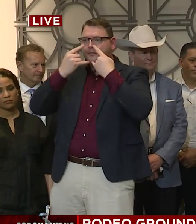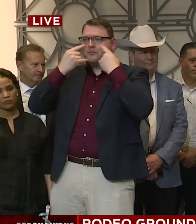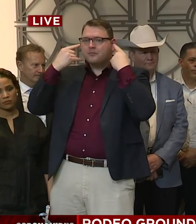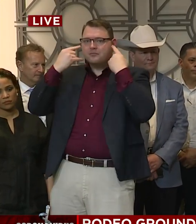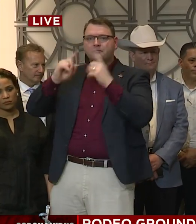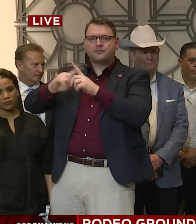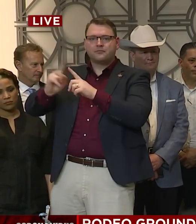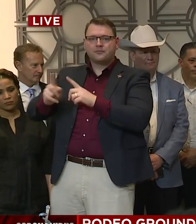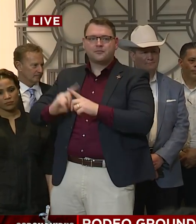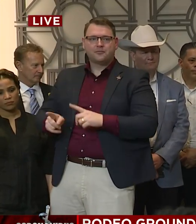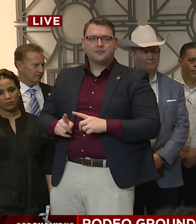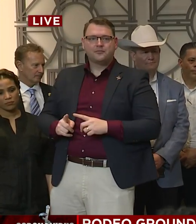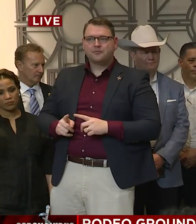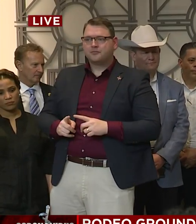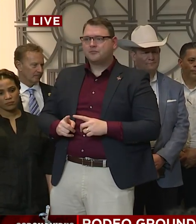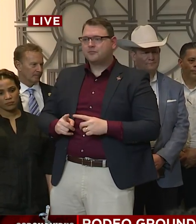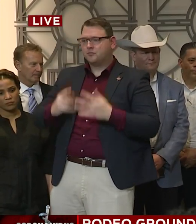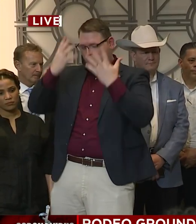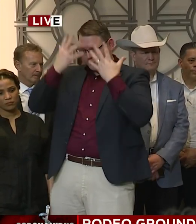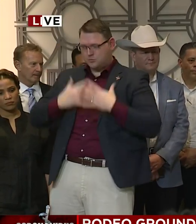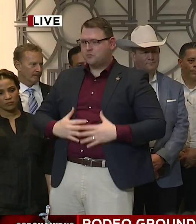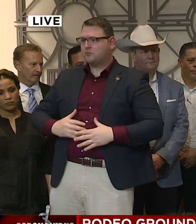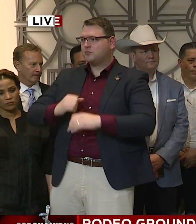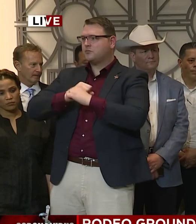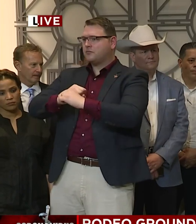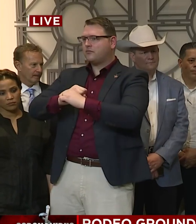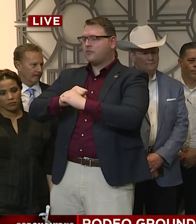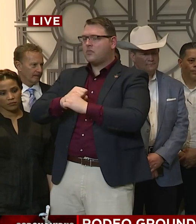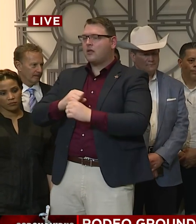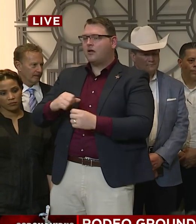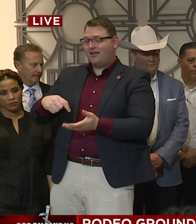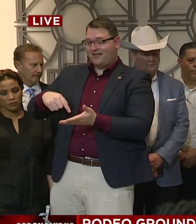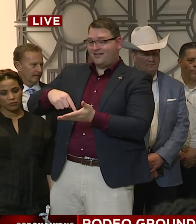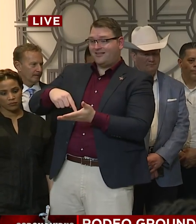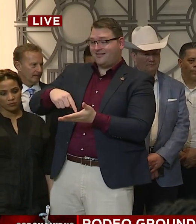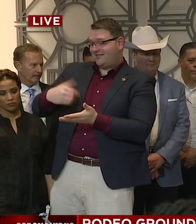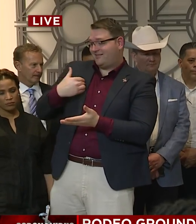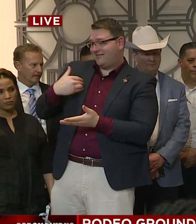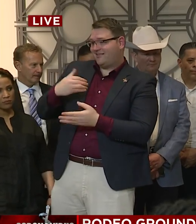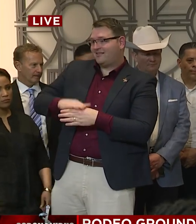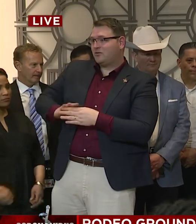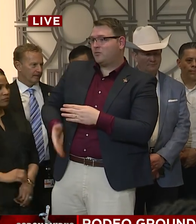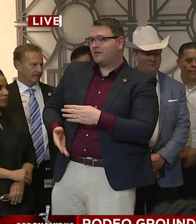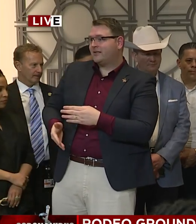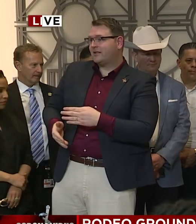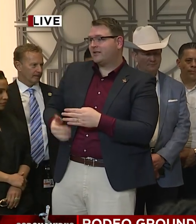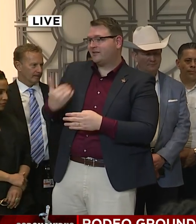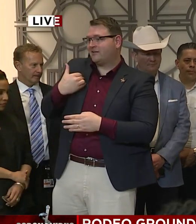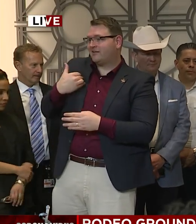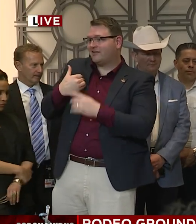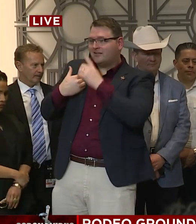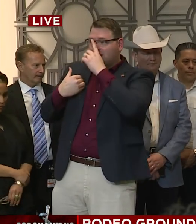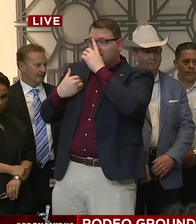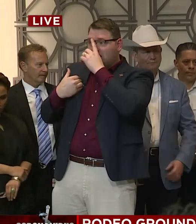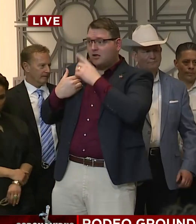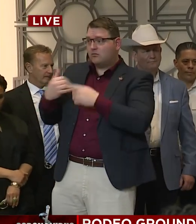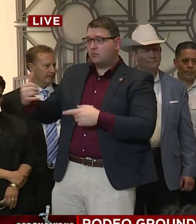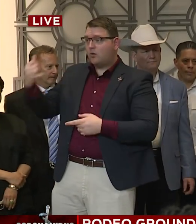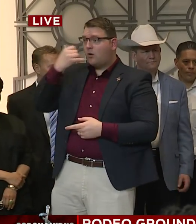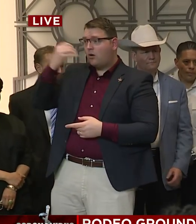equipment, PPEs. And over this weekend, for example, when the call came in to me